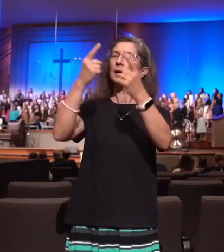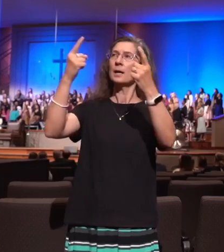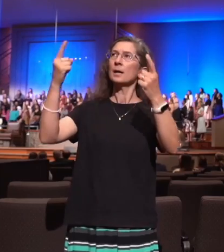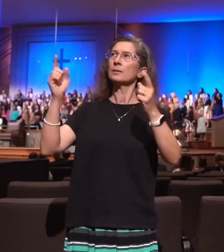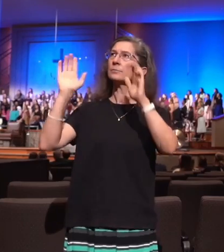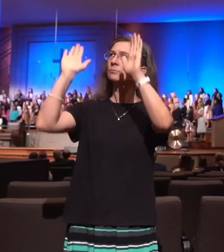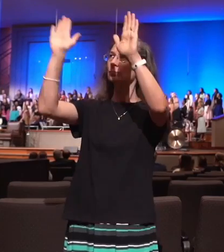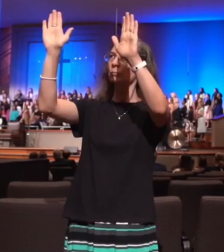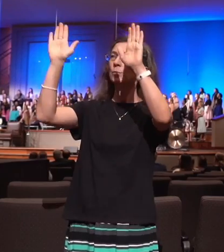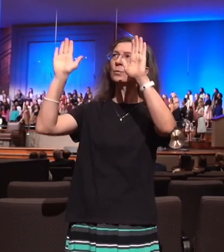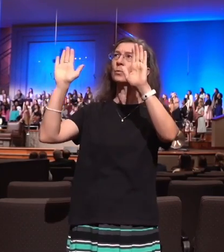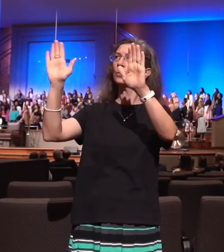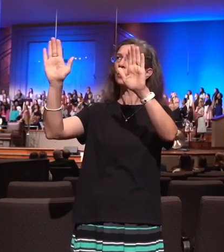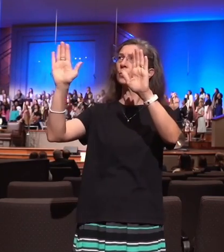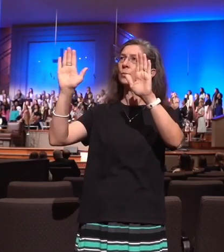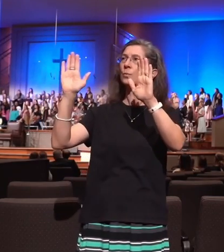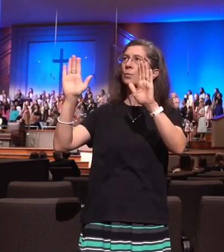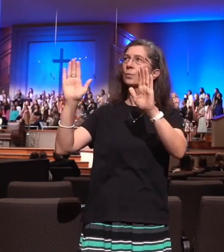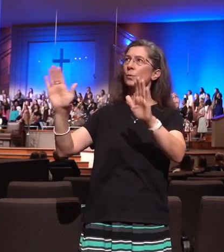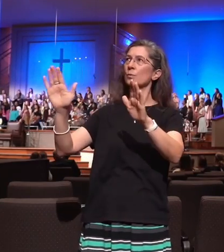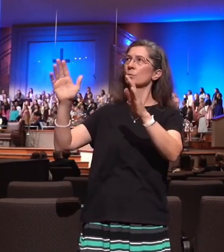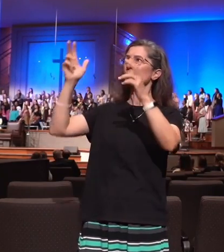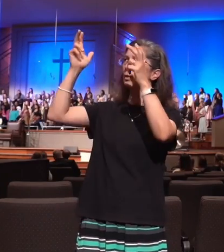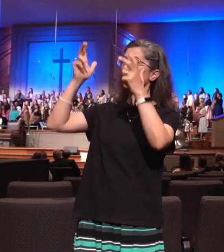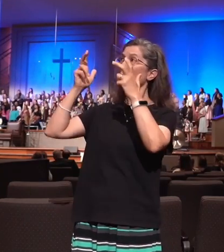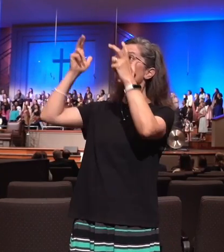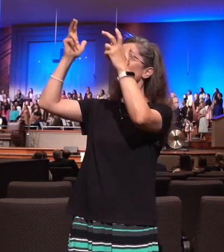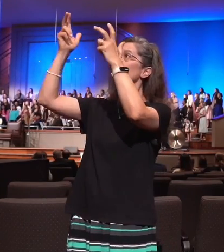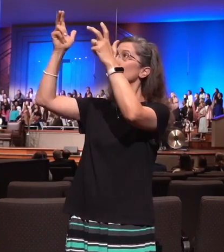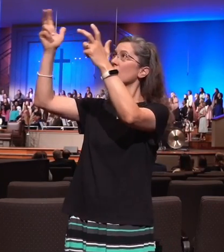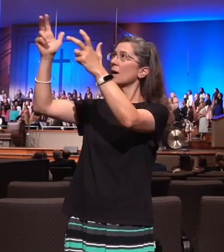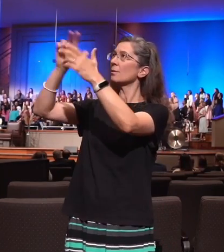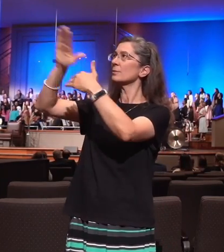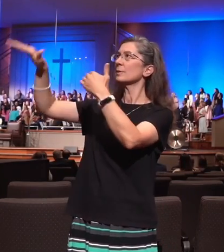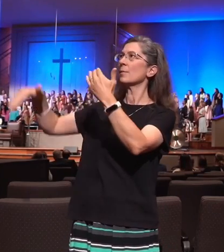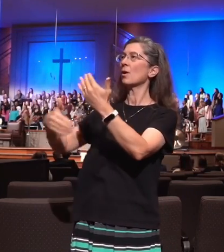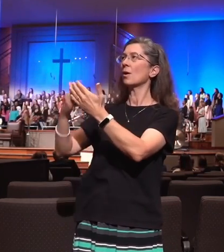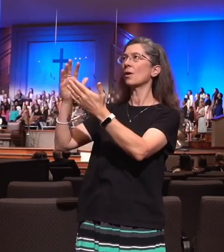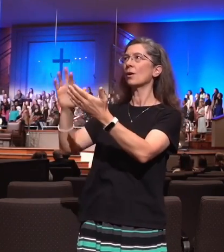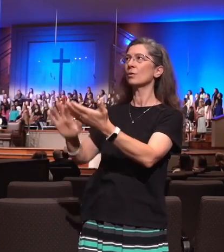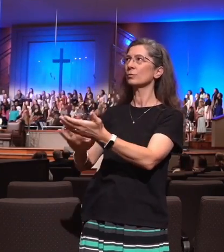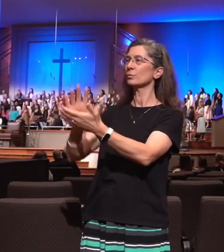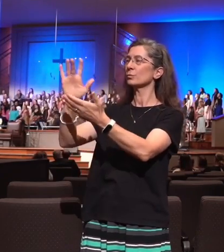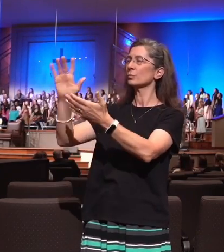let God be crowned with glory, with every hallelujah.